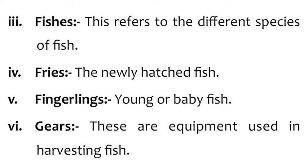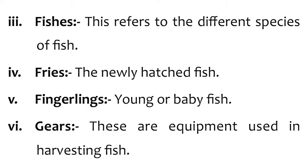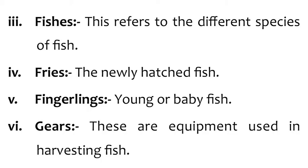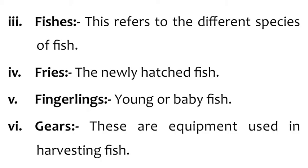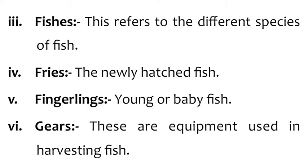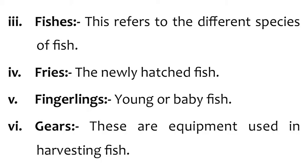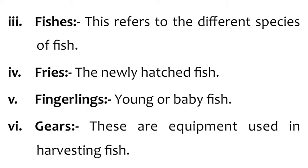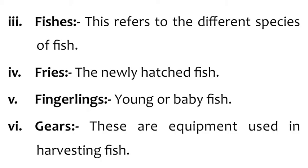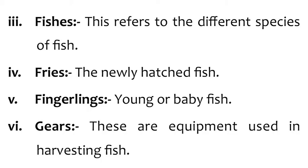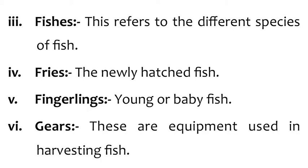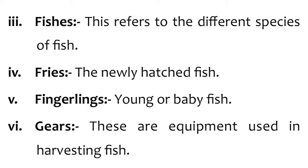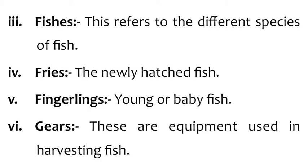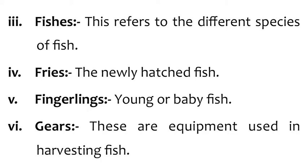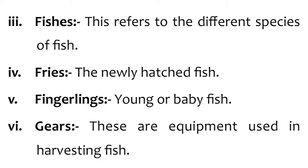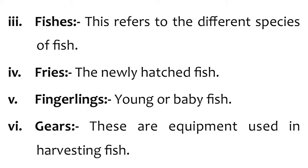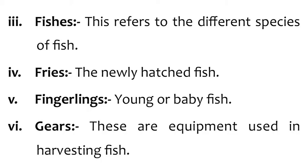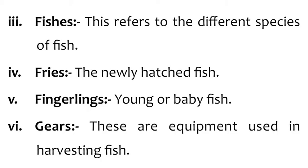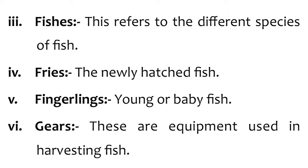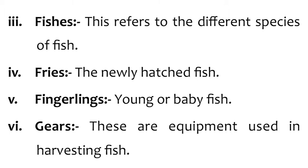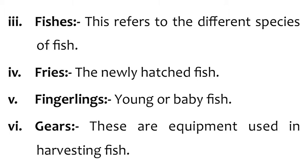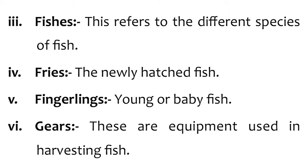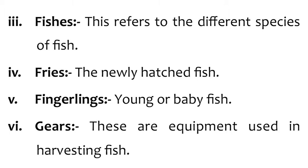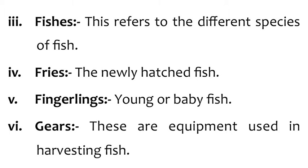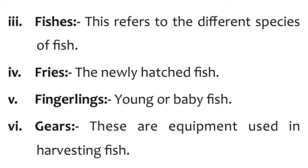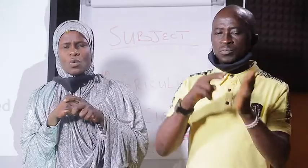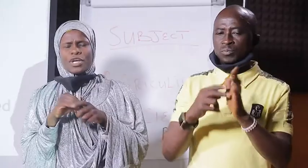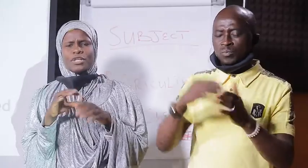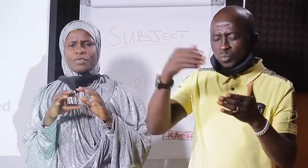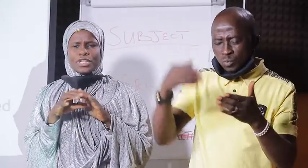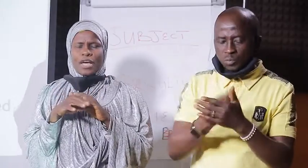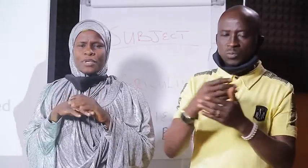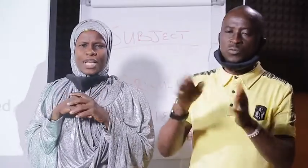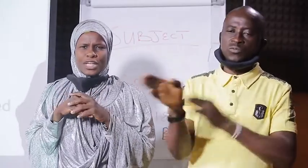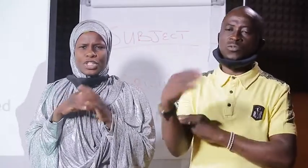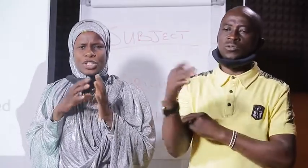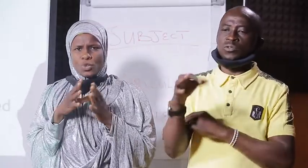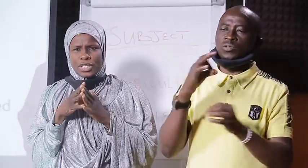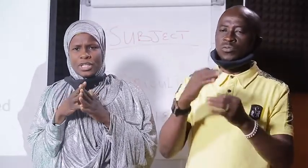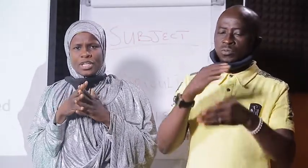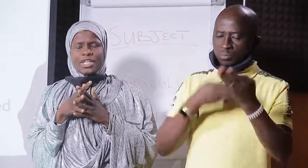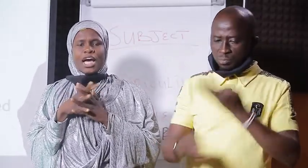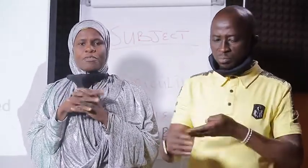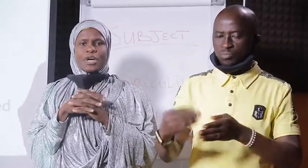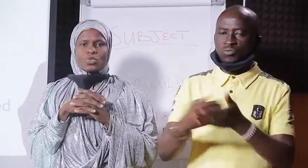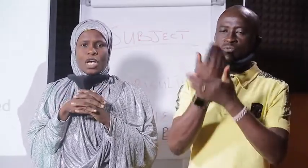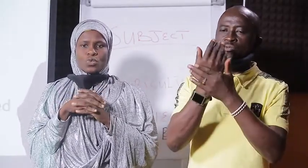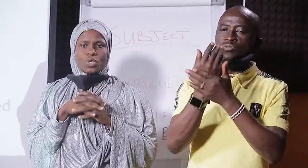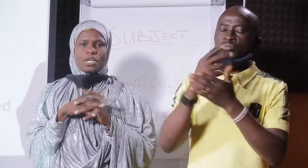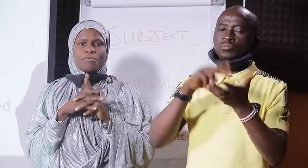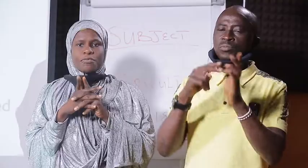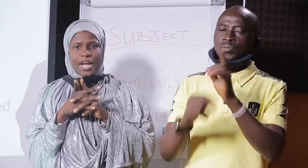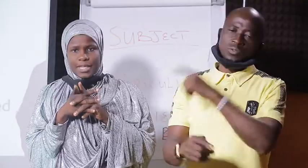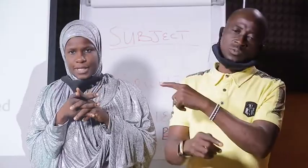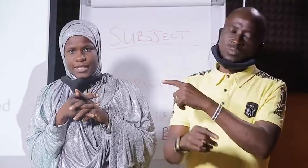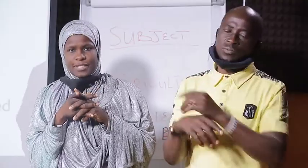one there is the fries. Fries, they are newly hashed fish. When the fish are being hashed newly, they are referred to as